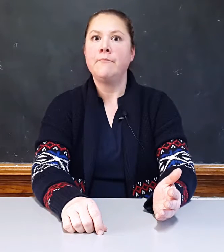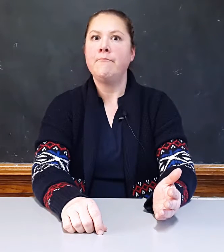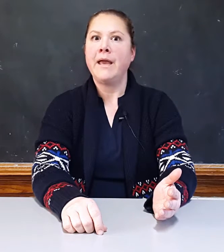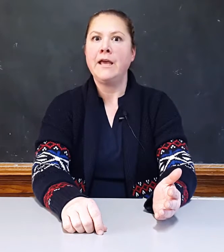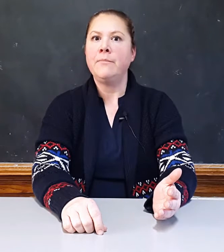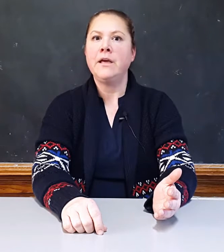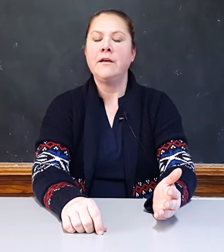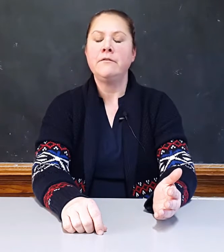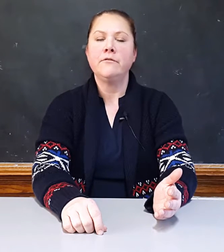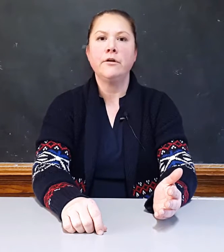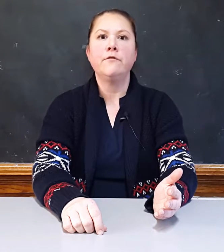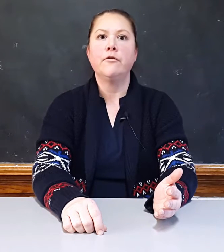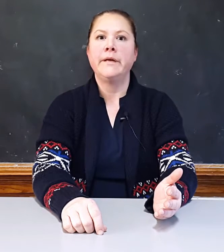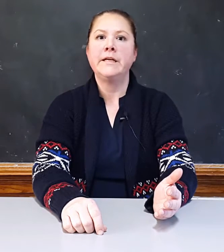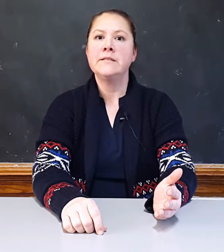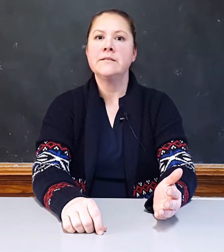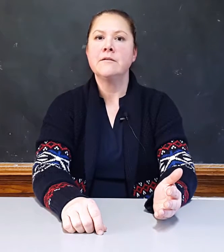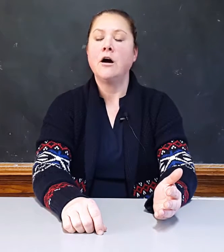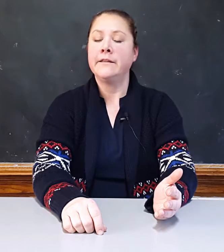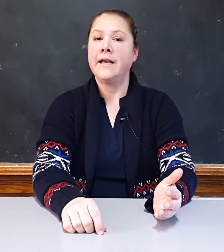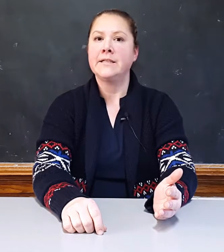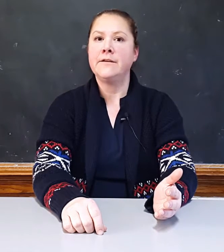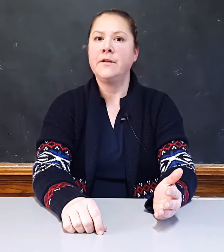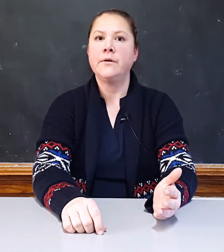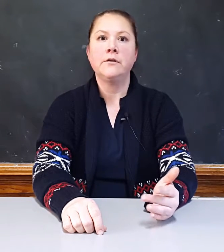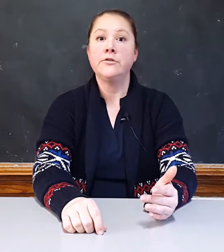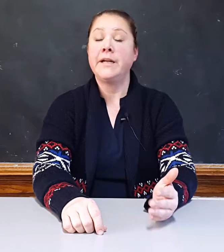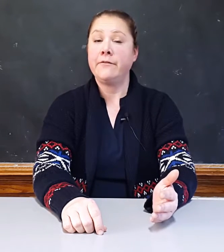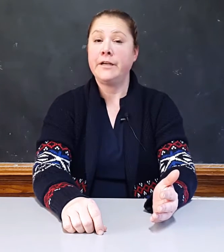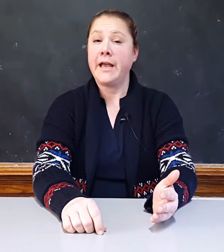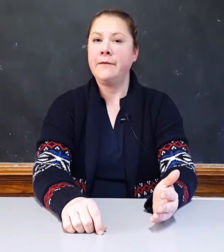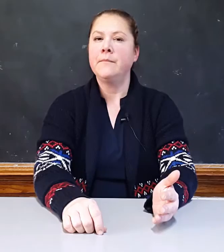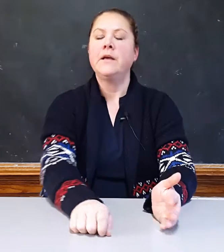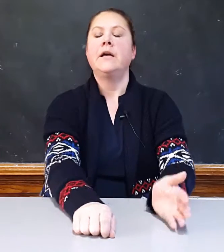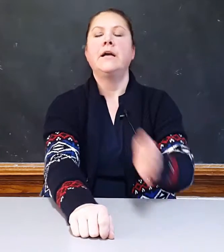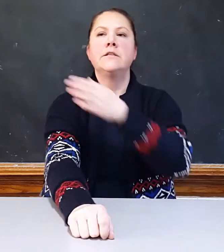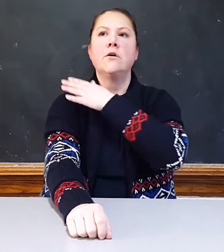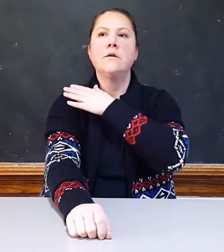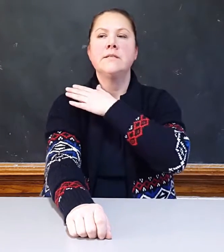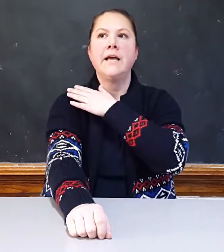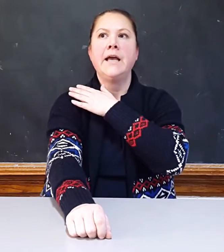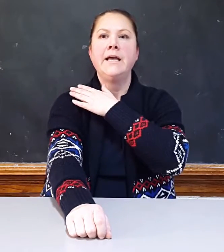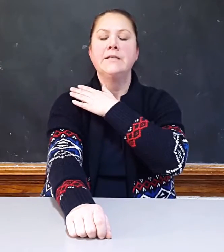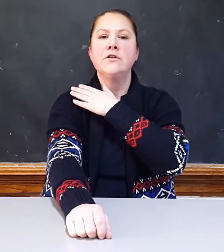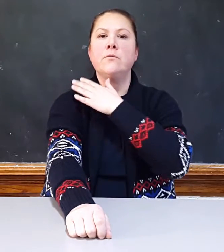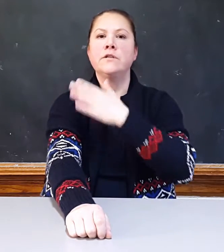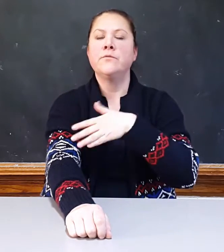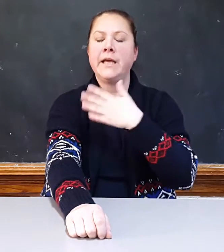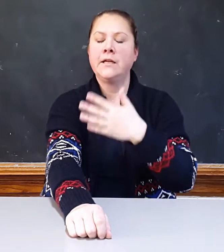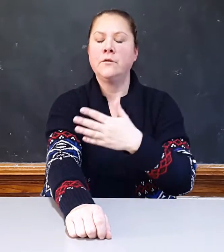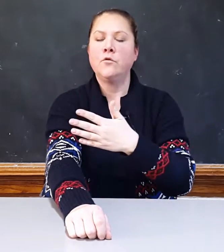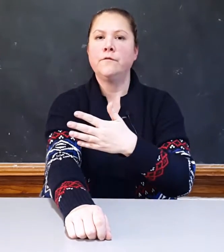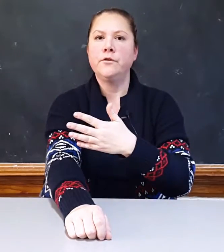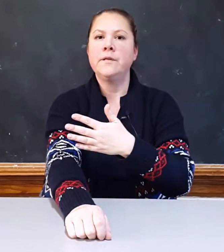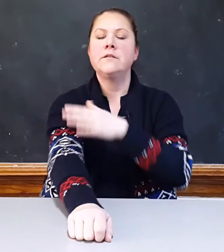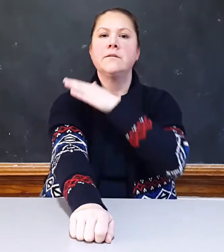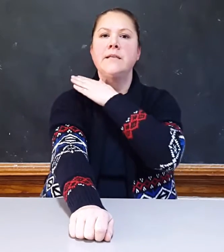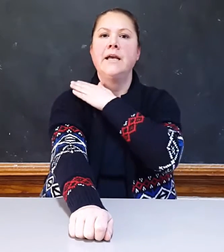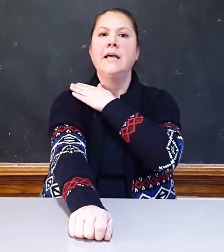maybe three or four minutes on the activity, but I'll do it every day. And so I'll say, and so once we get a little more fluent, I'll say,